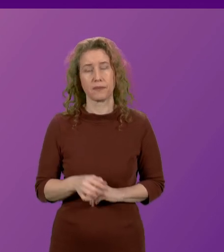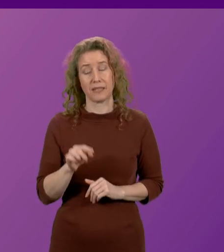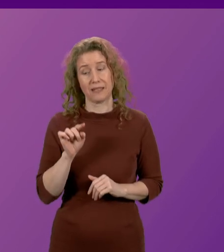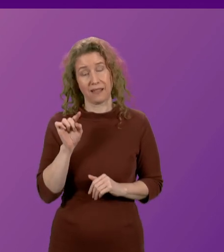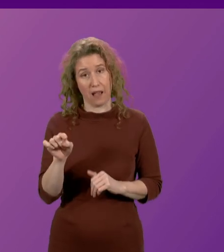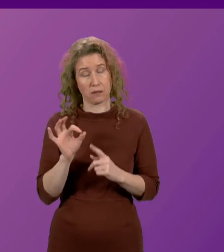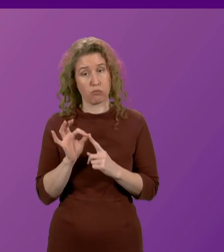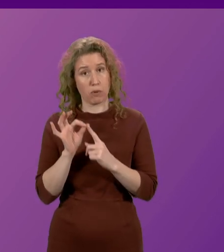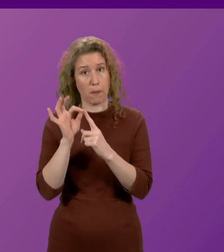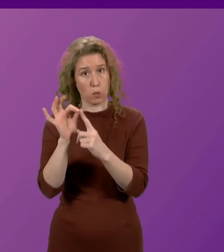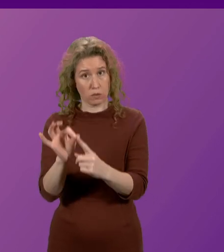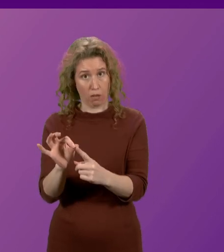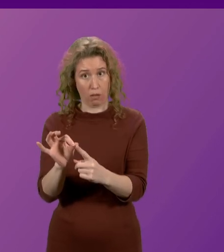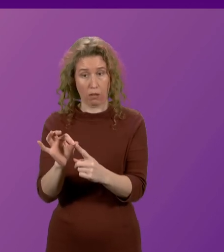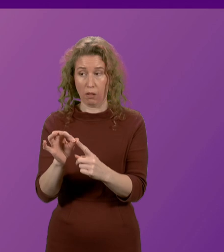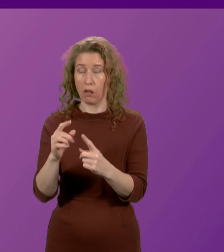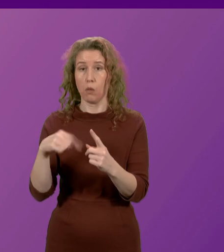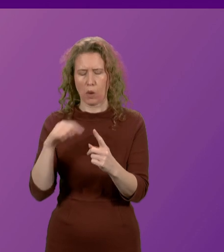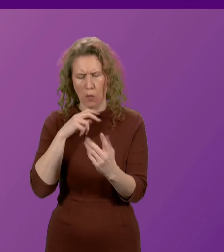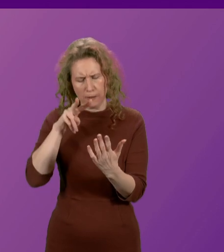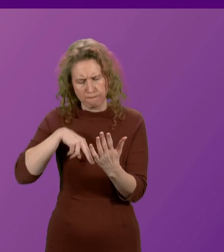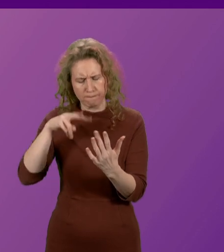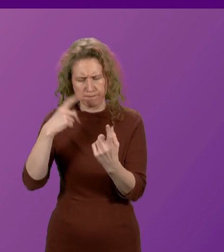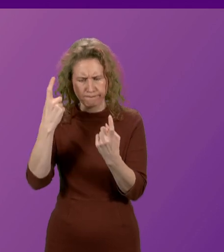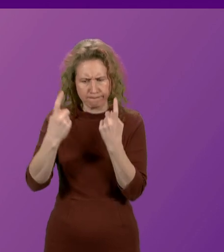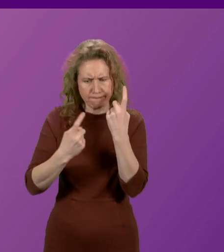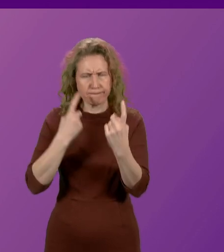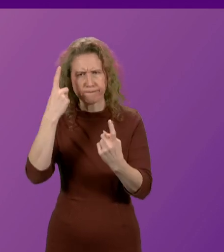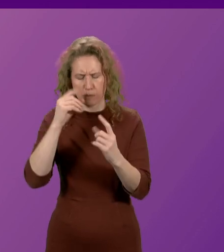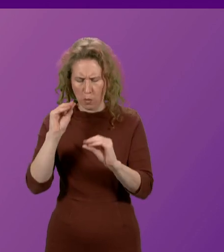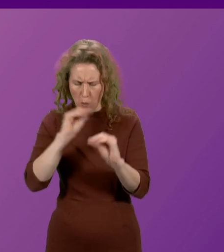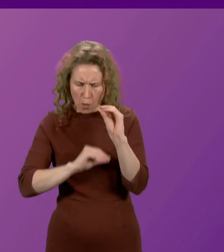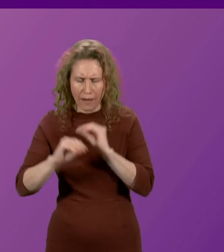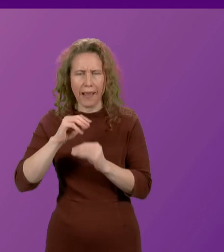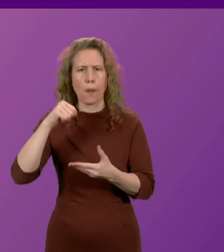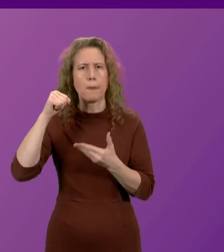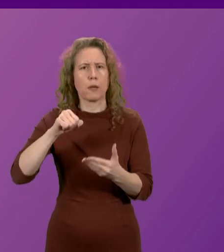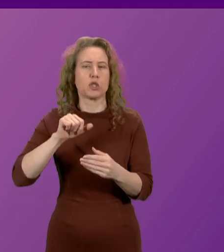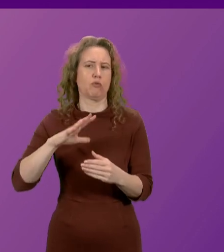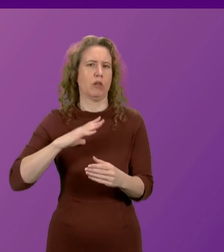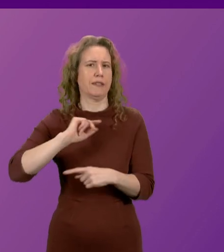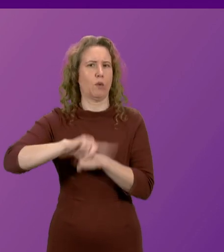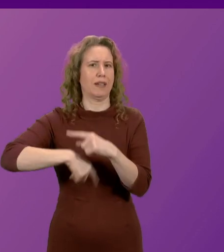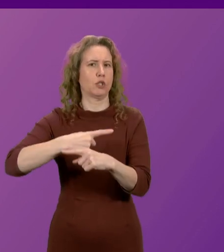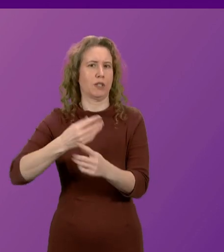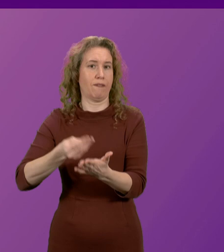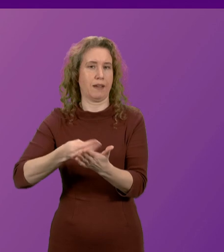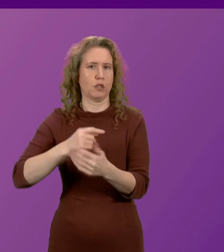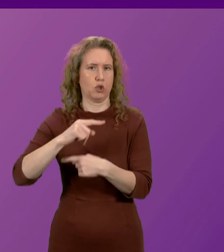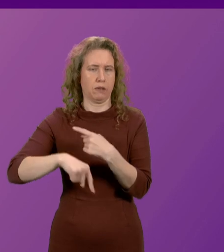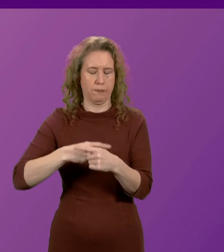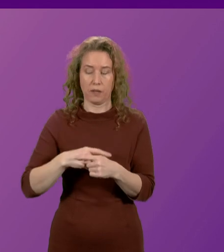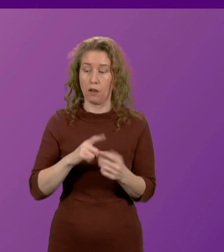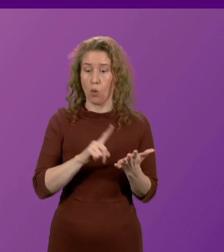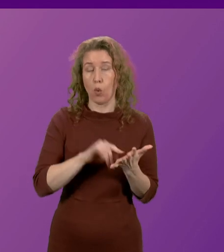proposal to which we will certainly give consideration in the budget process for the next financial year. And Lana Slater